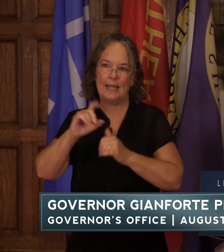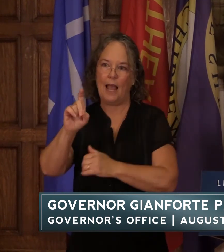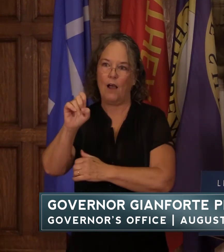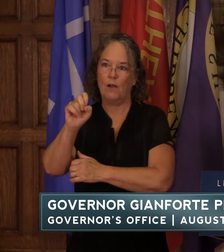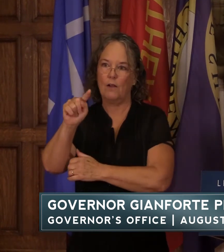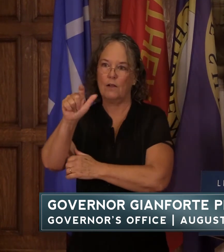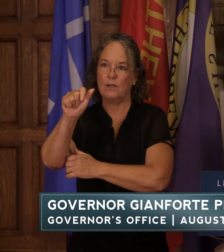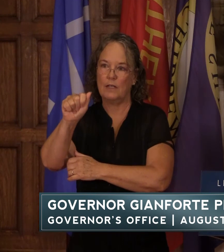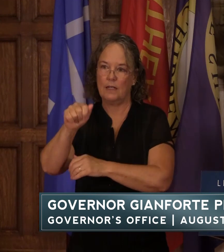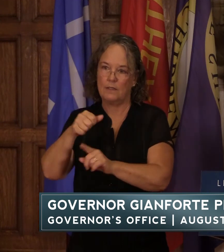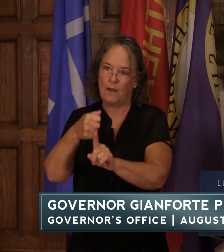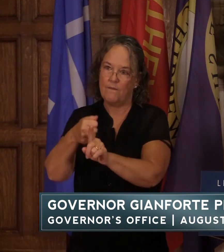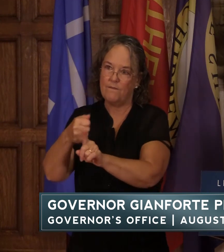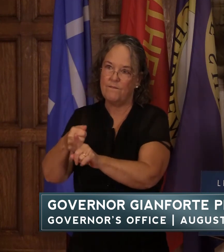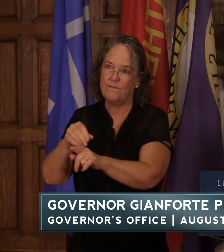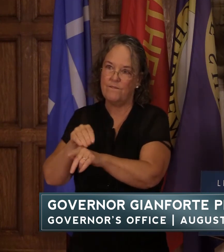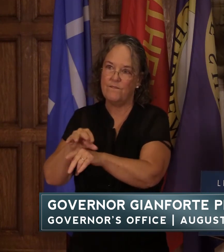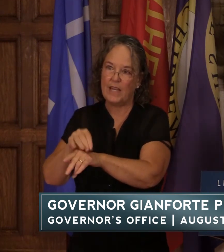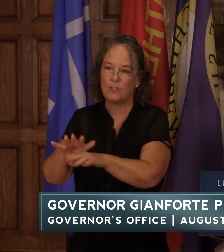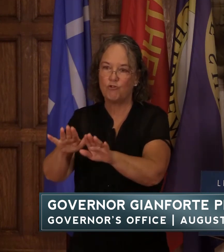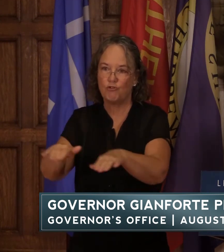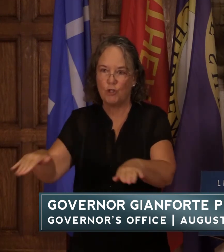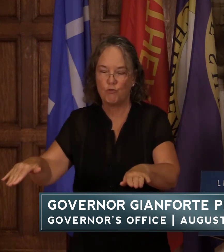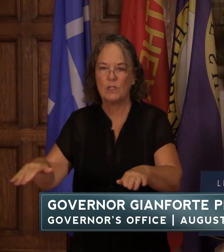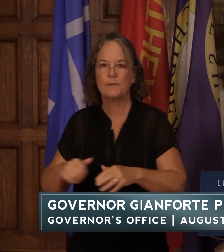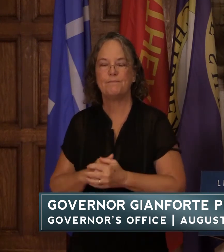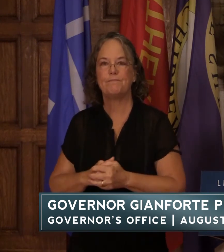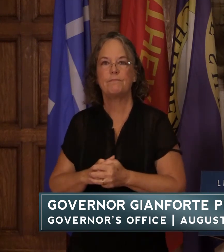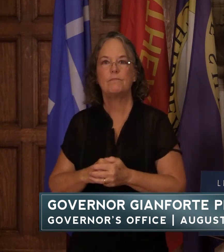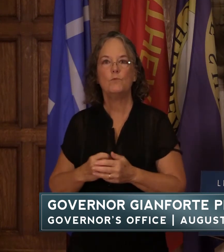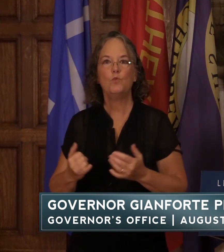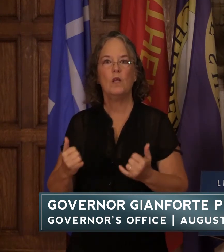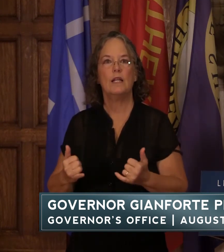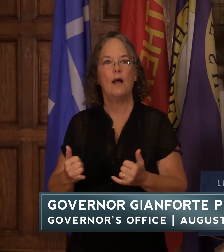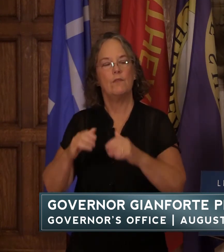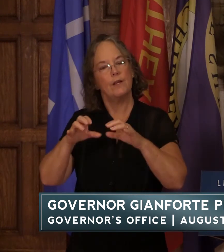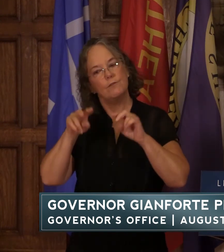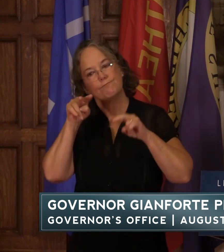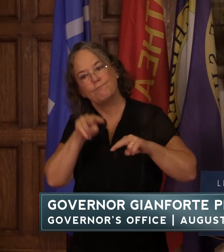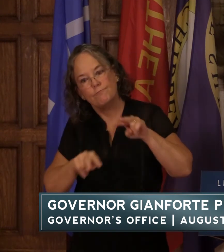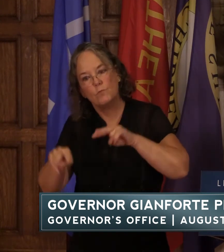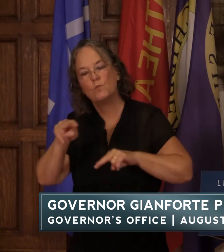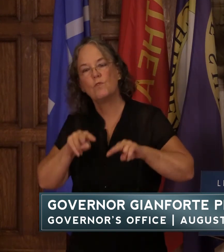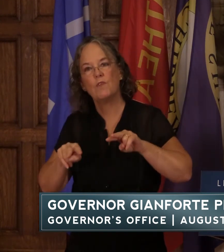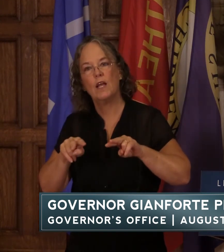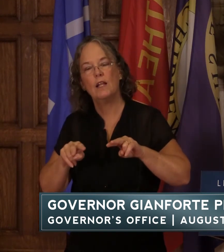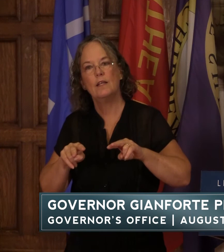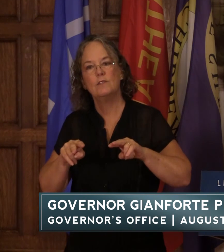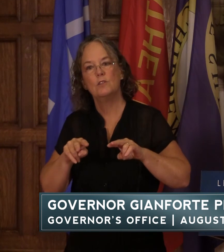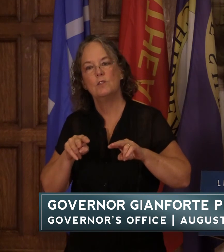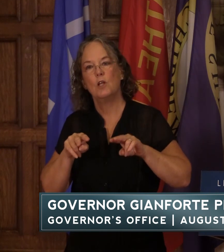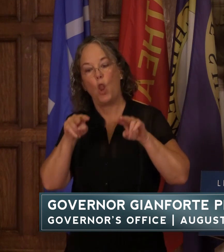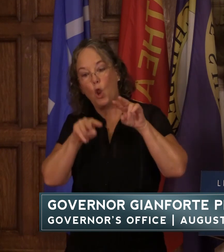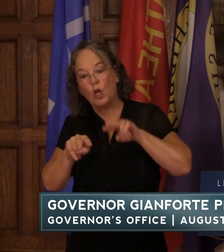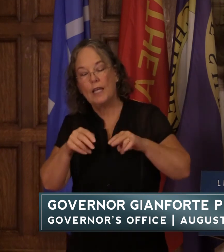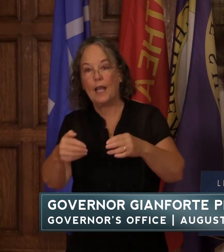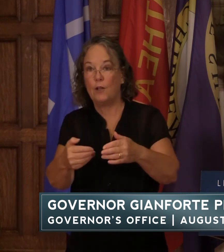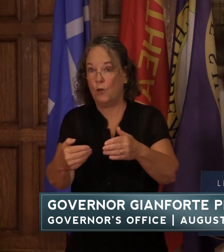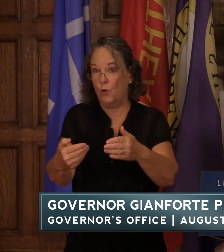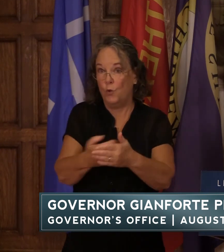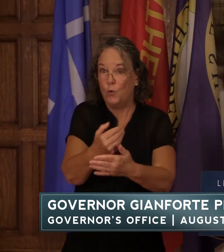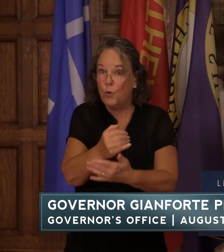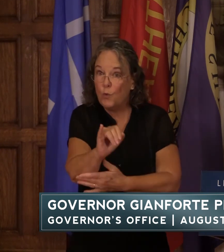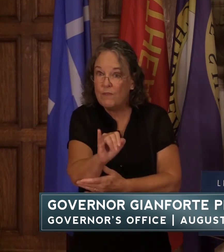and how it behaves in children so currently there's active surveillance going on looking at not only new infections